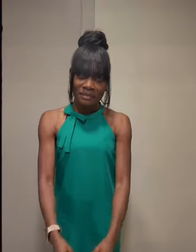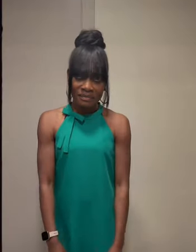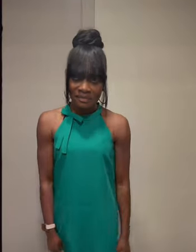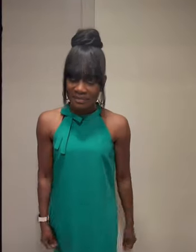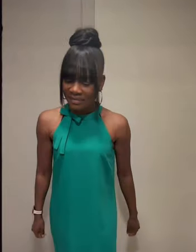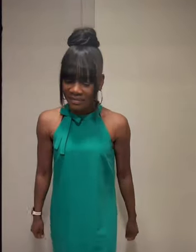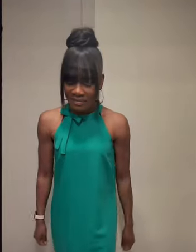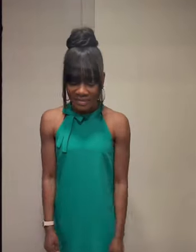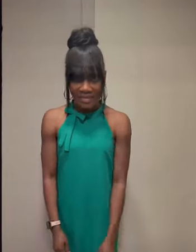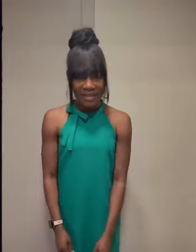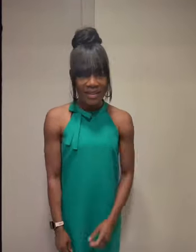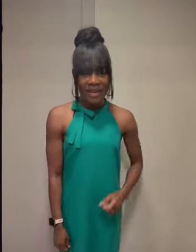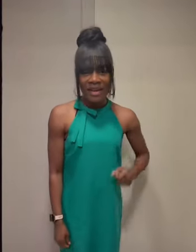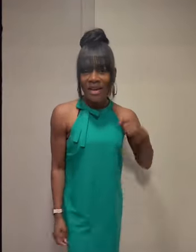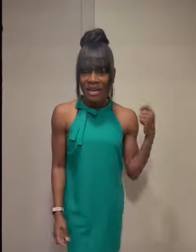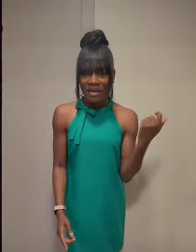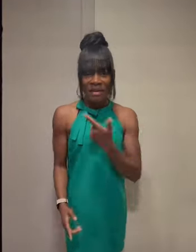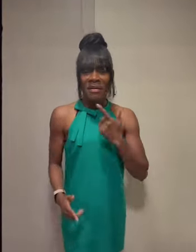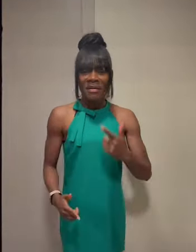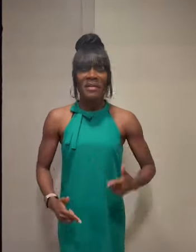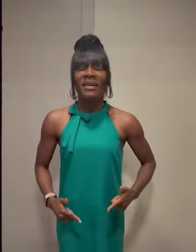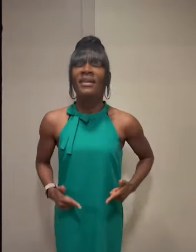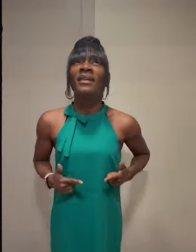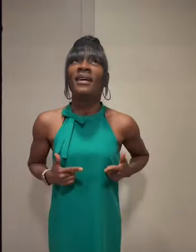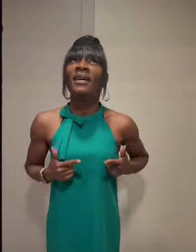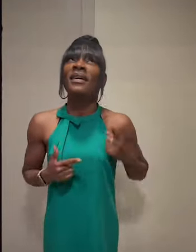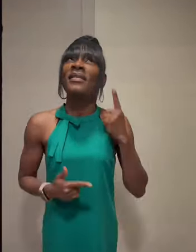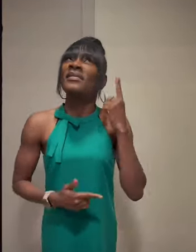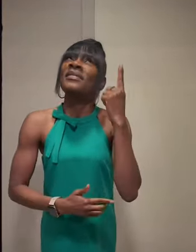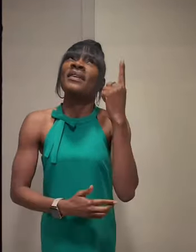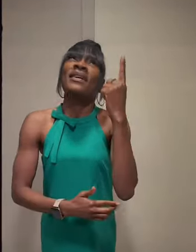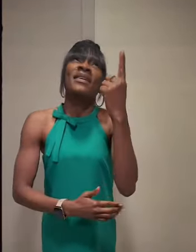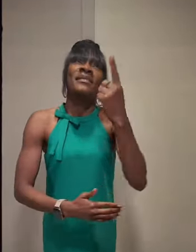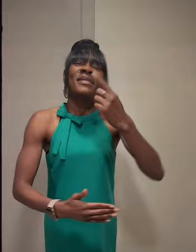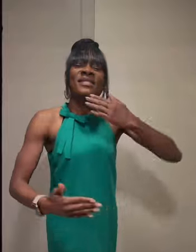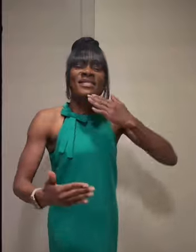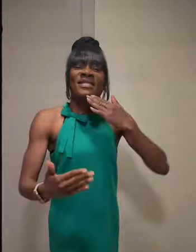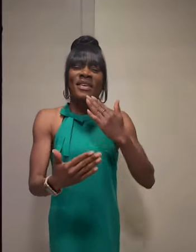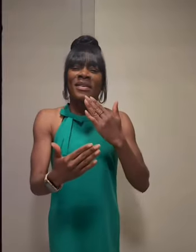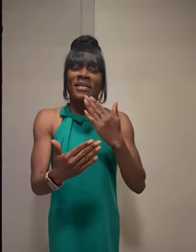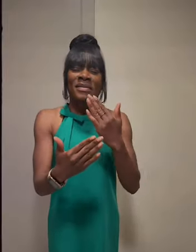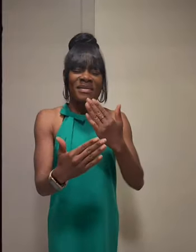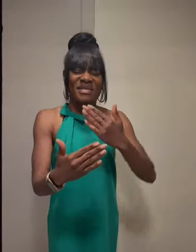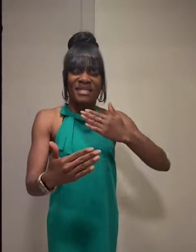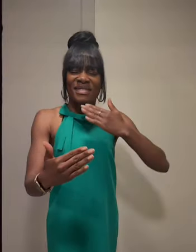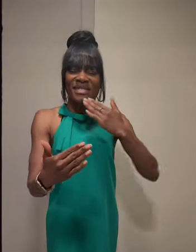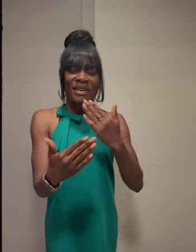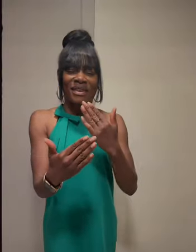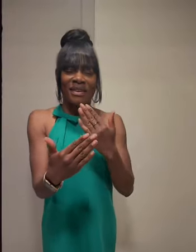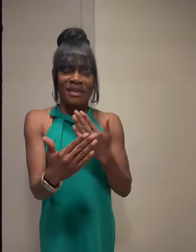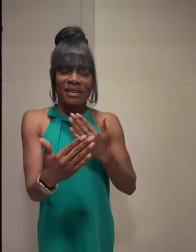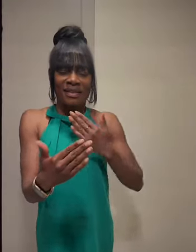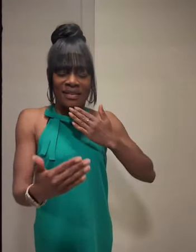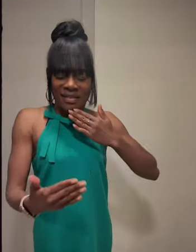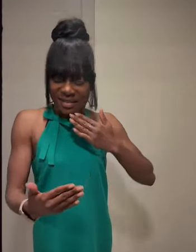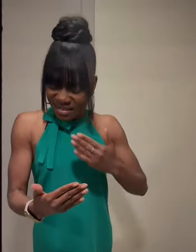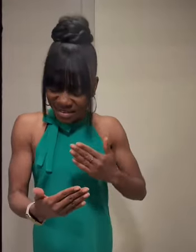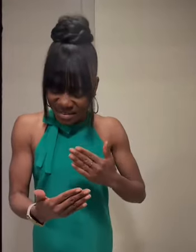all my life you have been so, so good